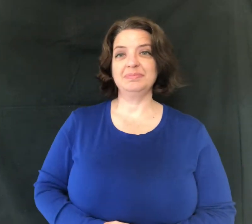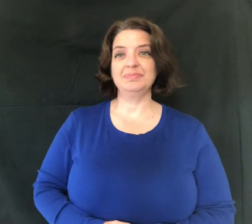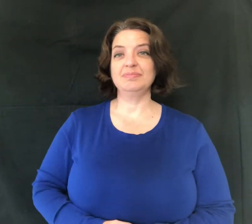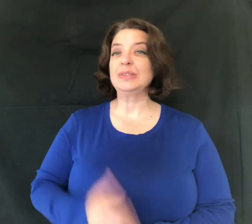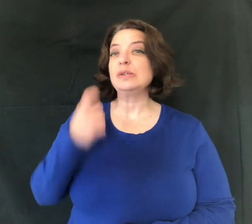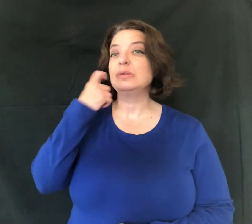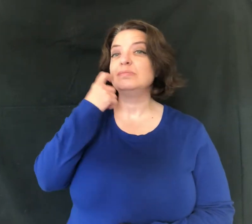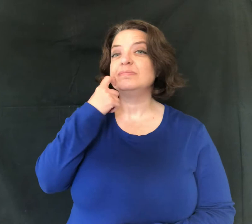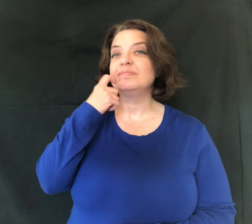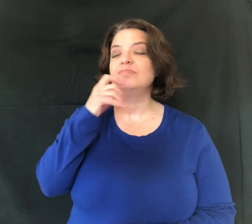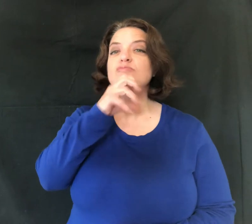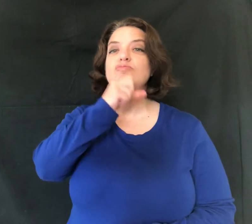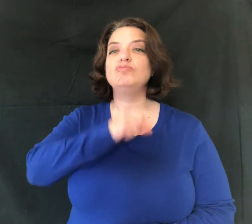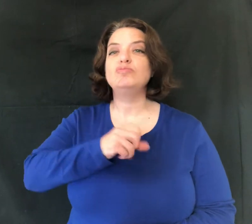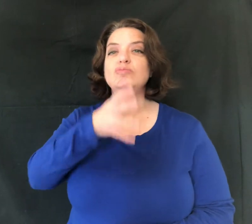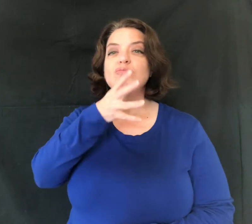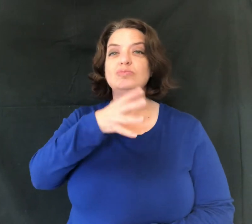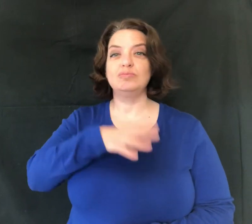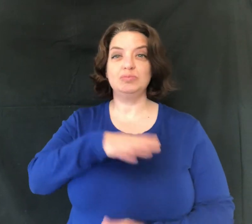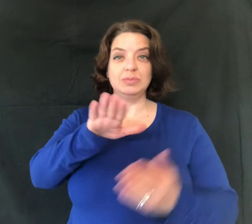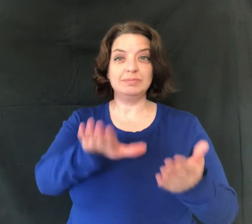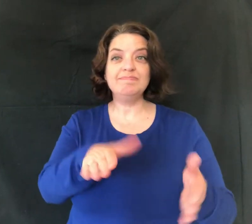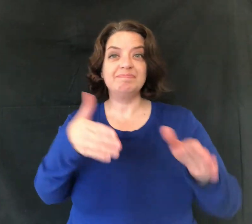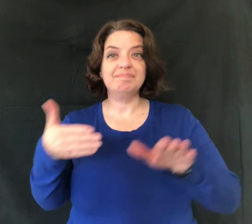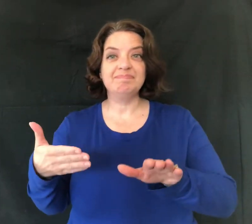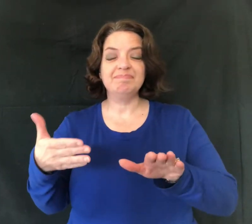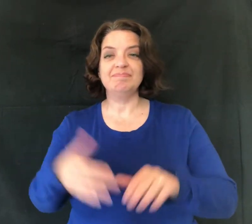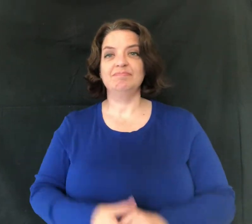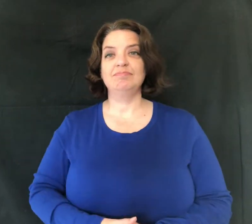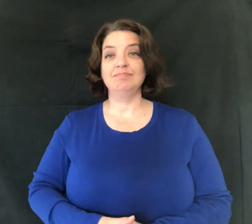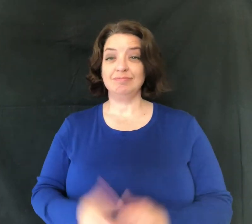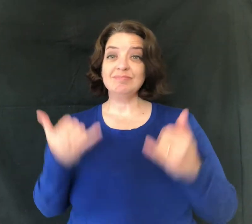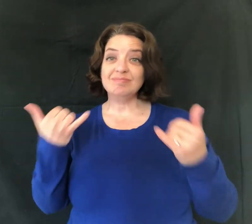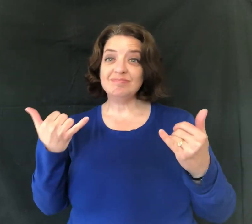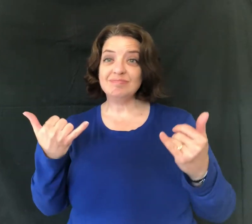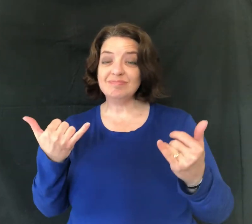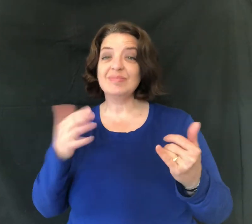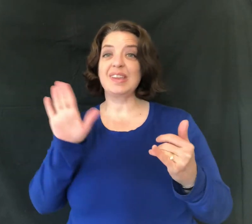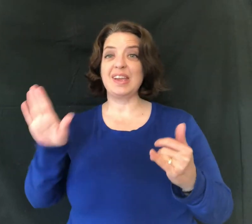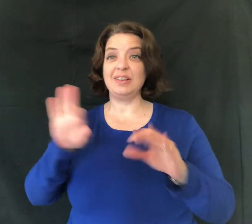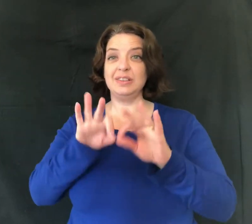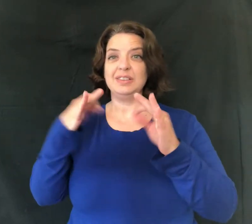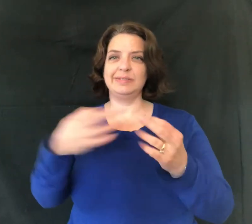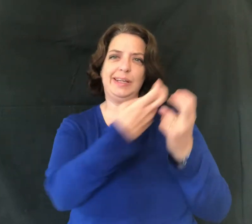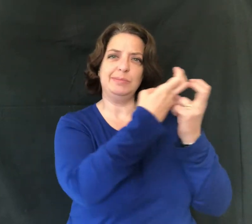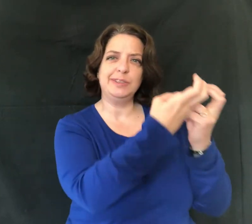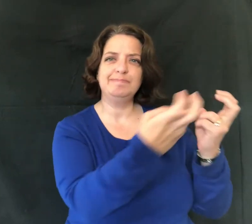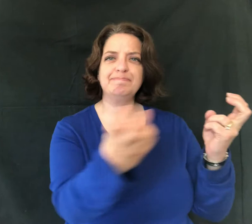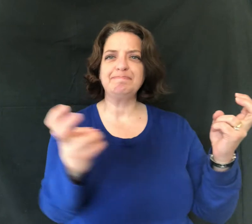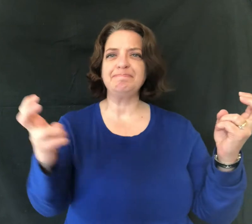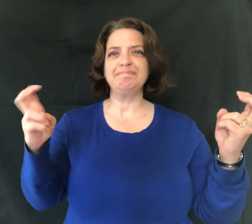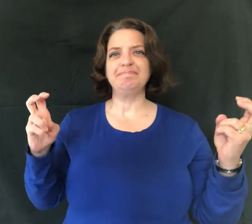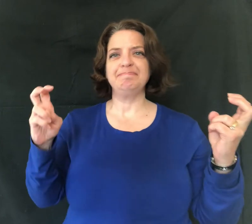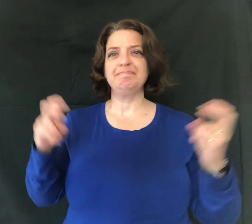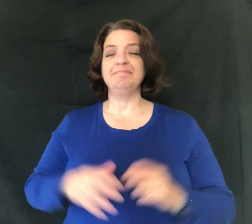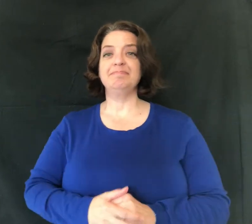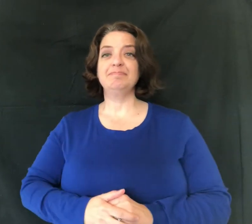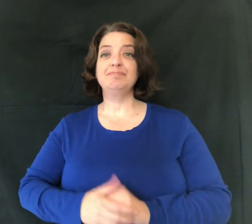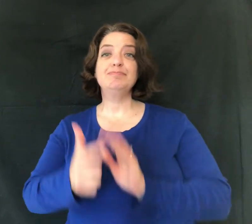Imagine with me for a minute. Recently, an old woman passed away. Now, her family's all circled around,